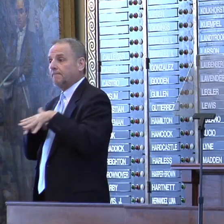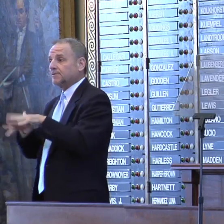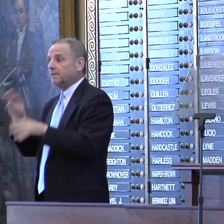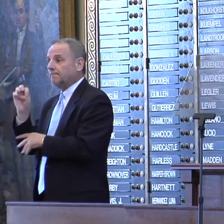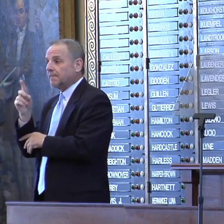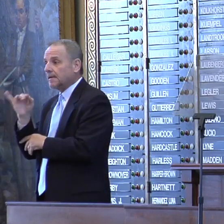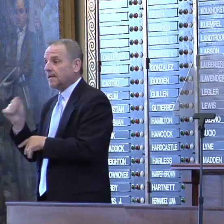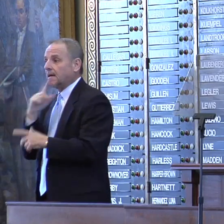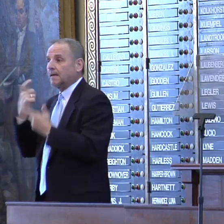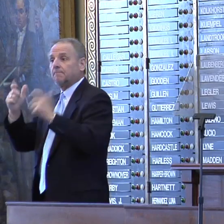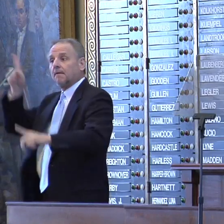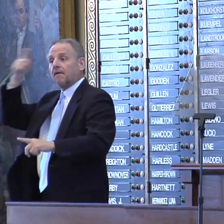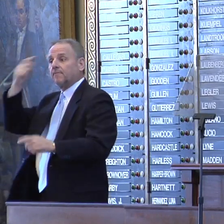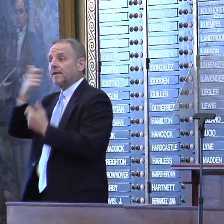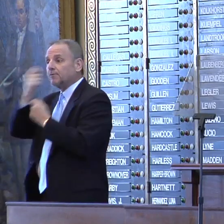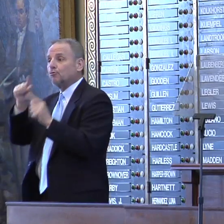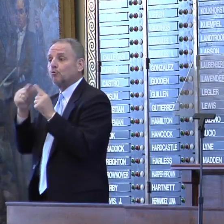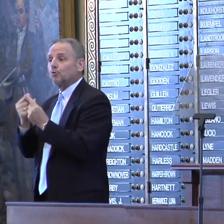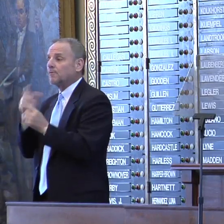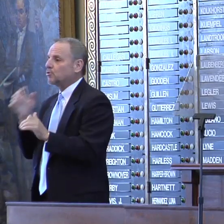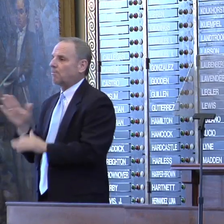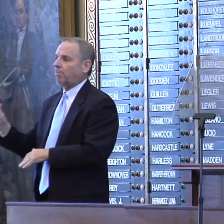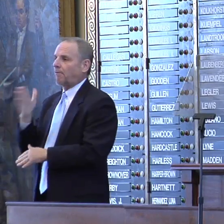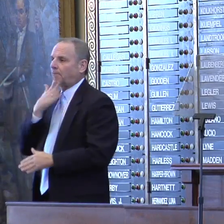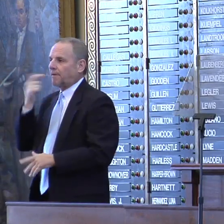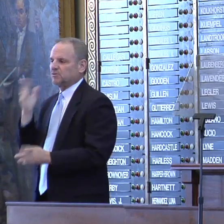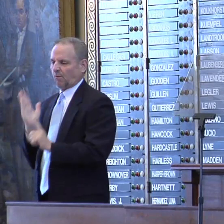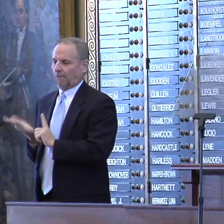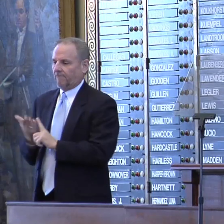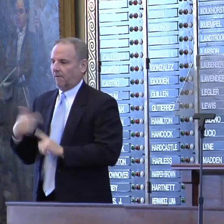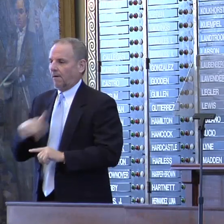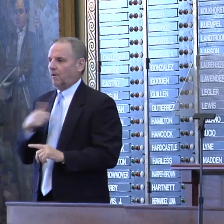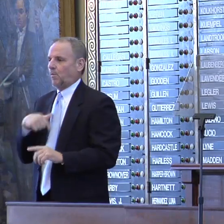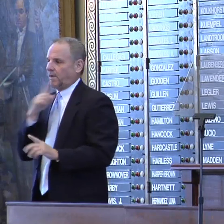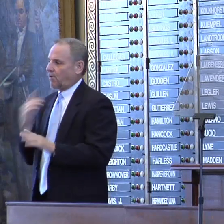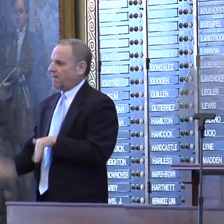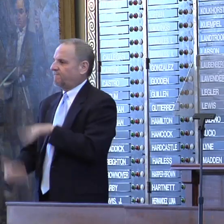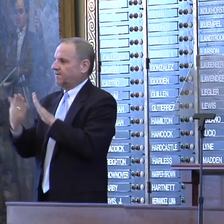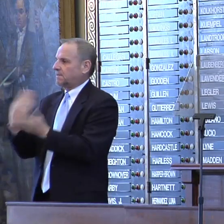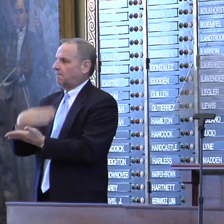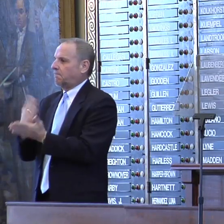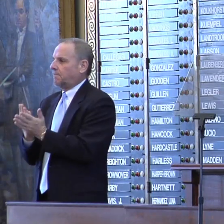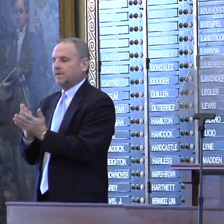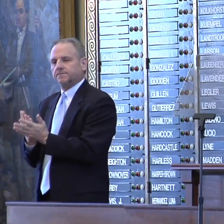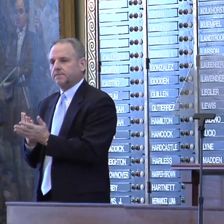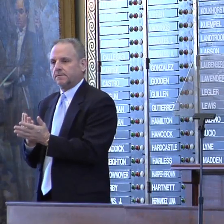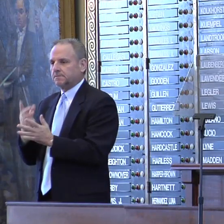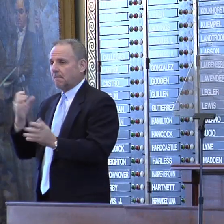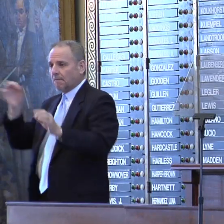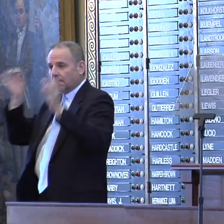and big government interest groups are doing their best to convince us that we're facing a budget Armageddon.